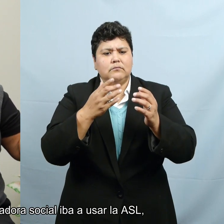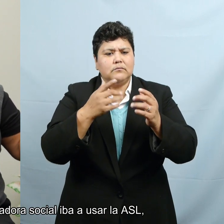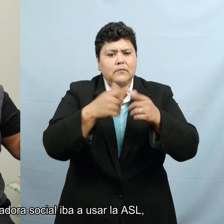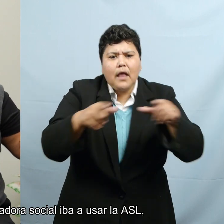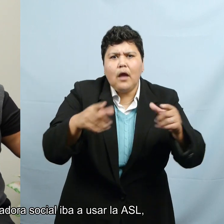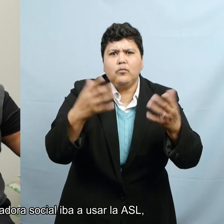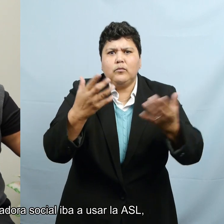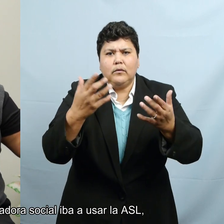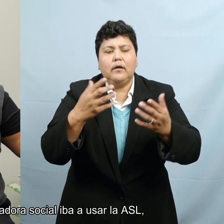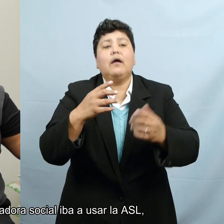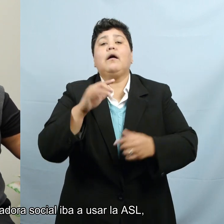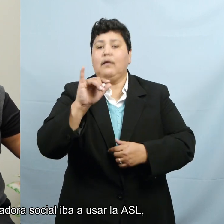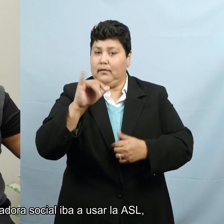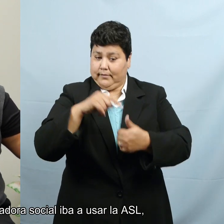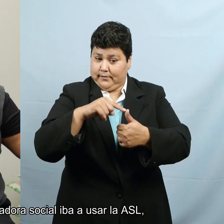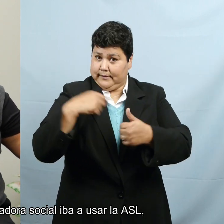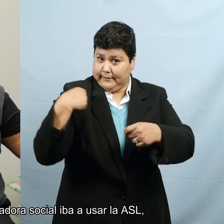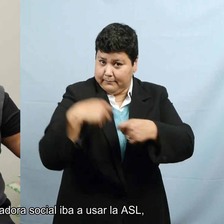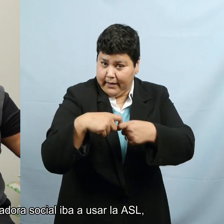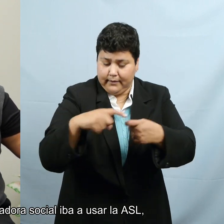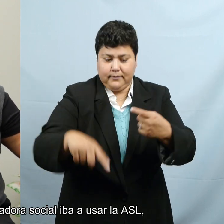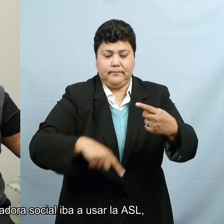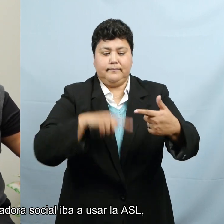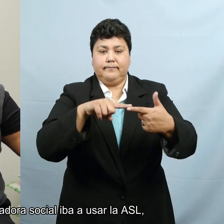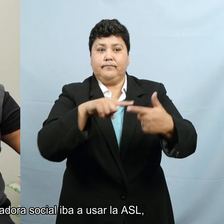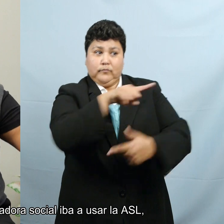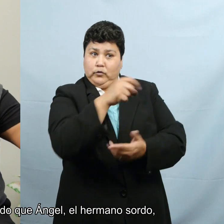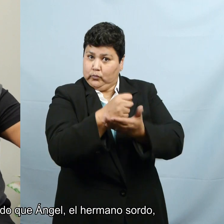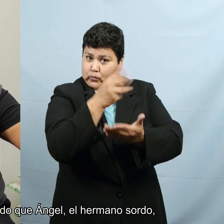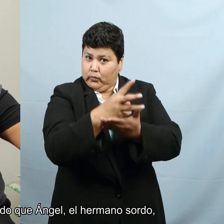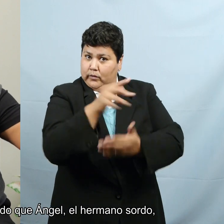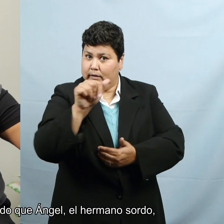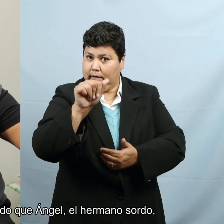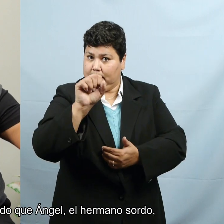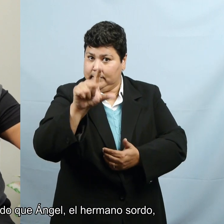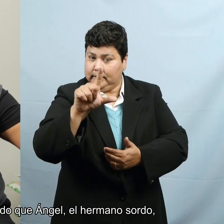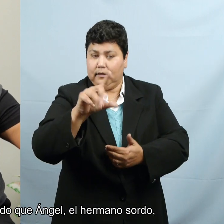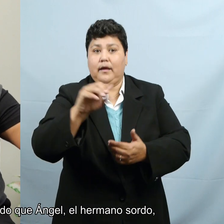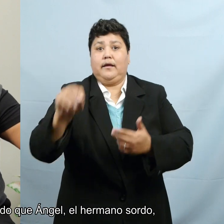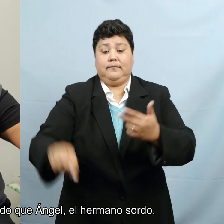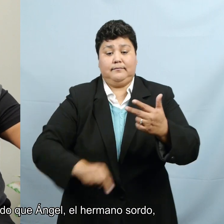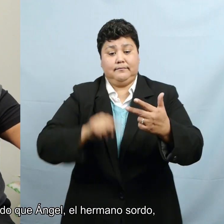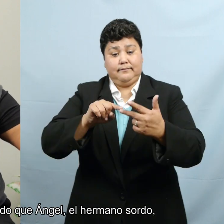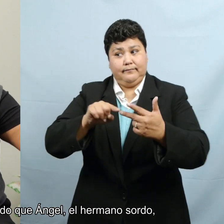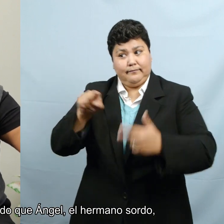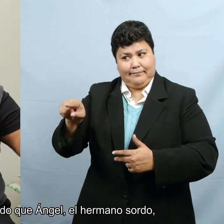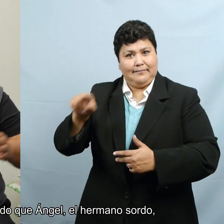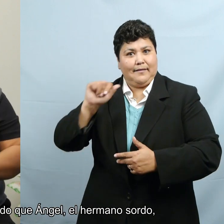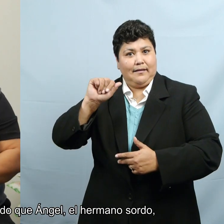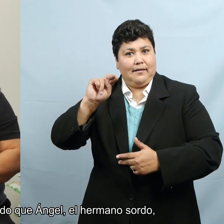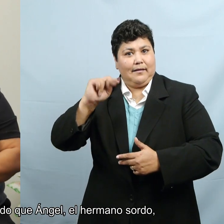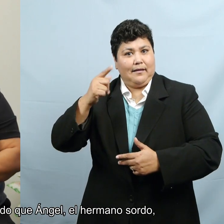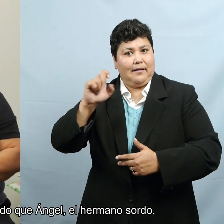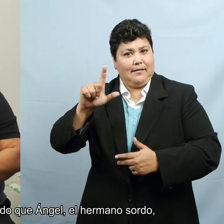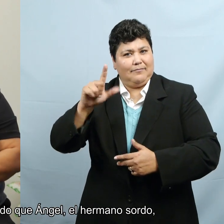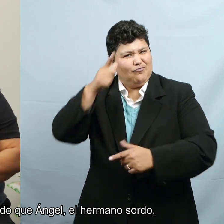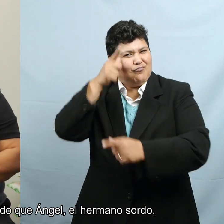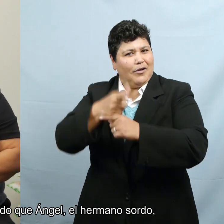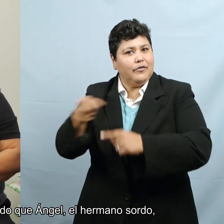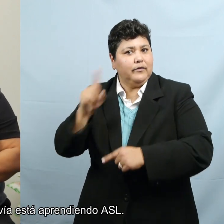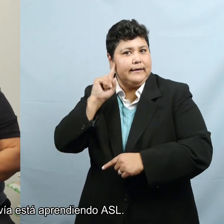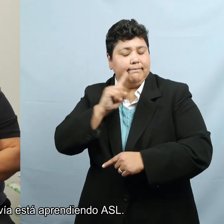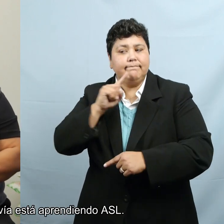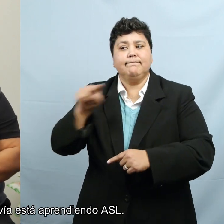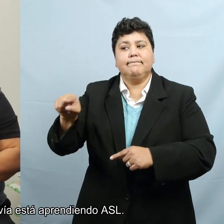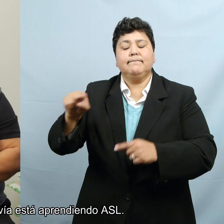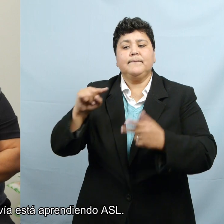The social worker was going to use ASL, but I understand that Angel, the brother, the deaf